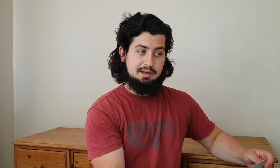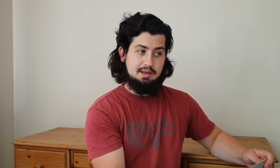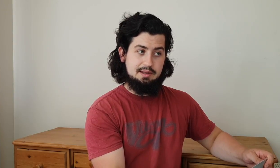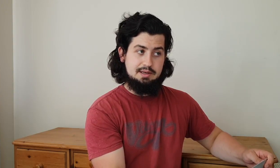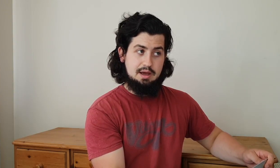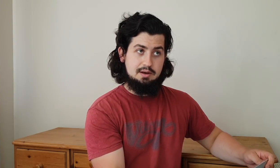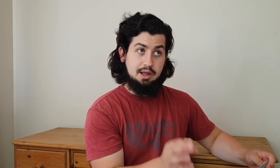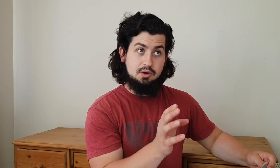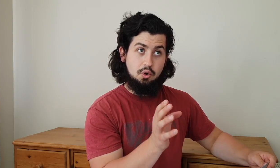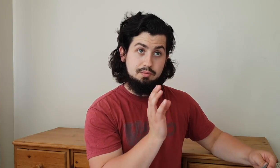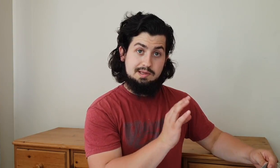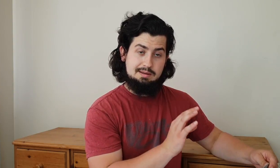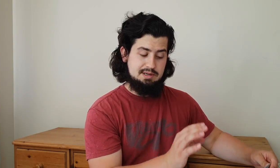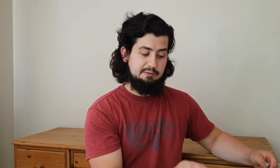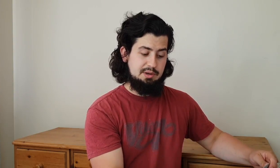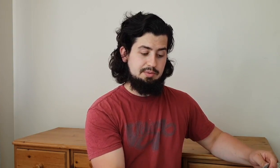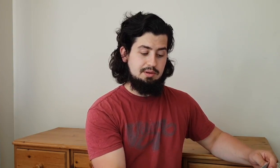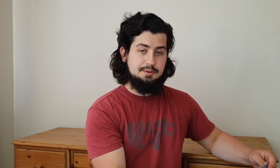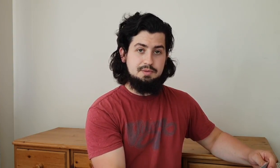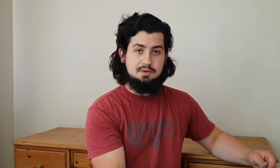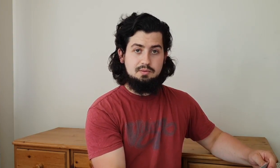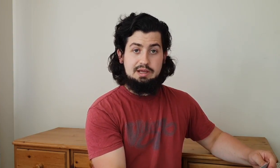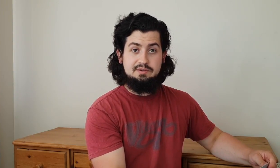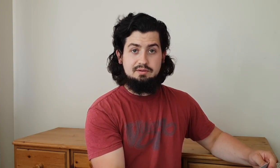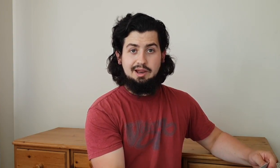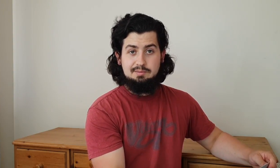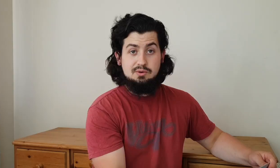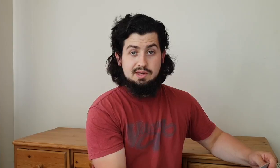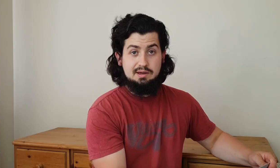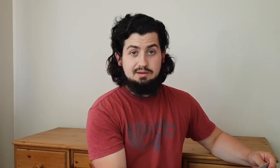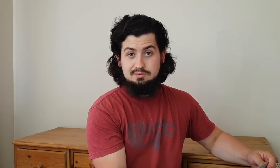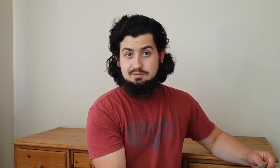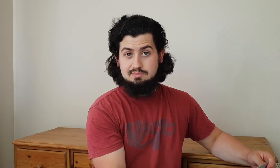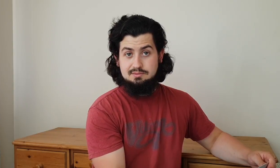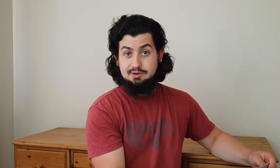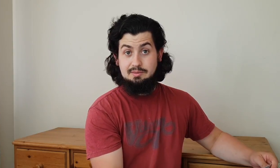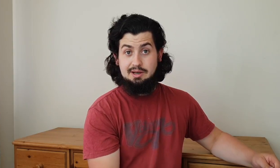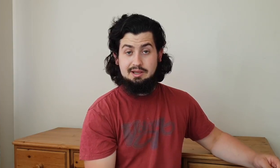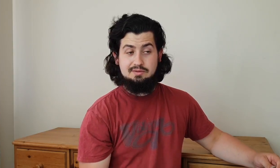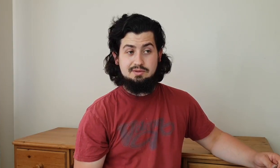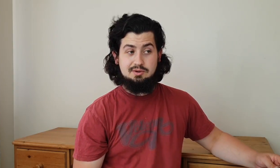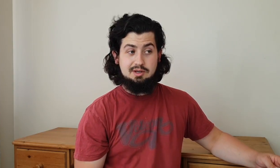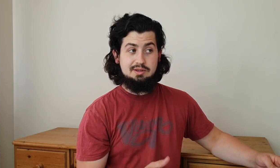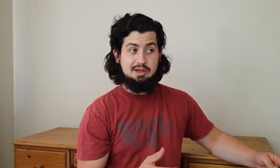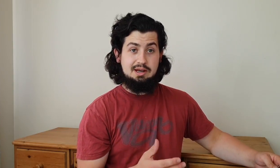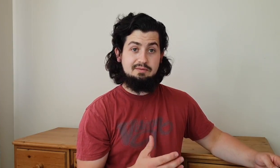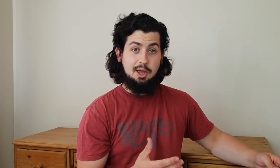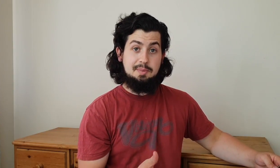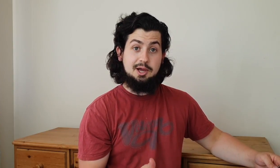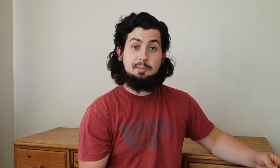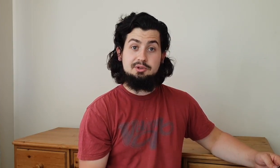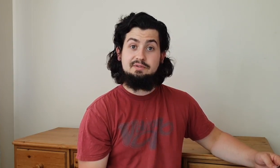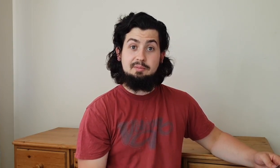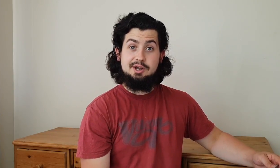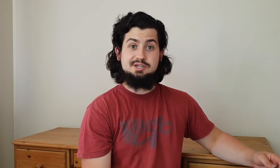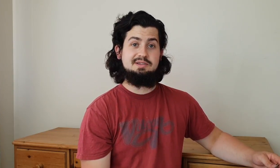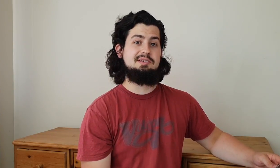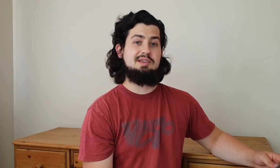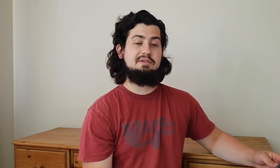like non-muslim deaf people will even like music do you know what mean like you can they can even like pick up on the vibrations and stuff